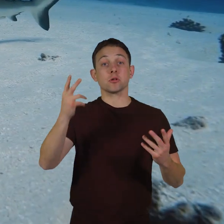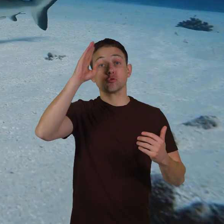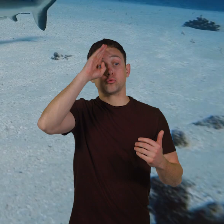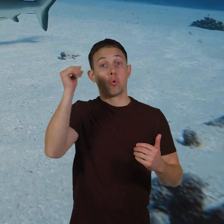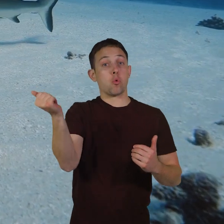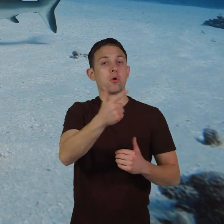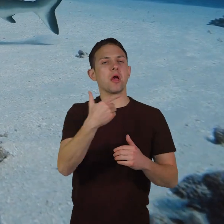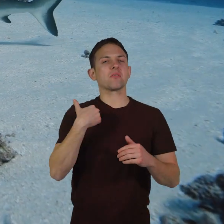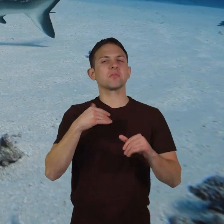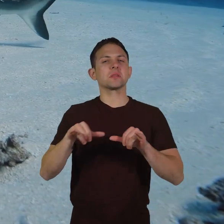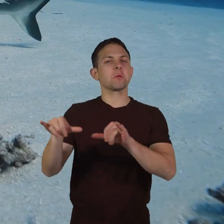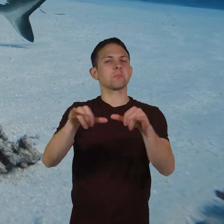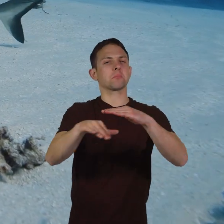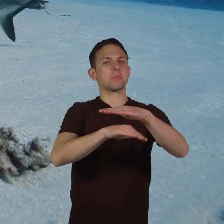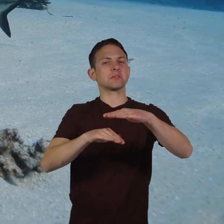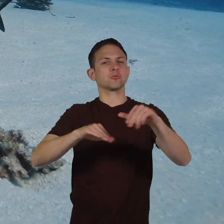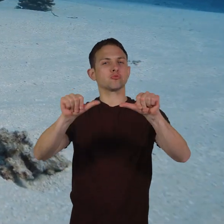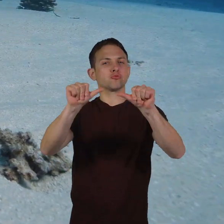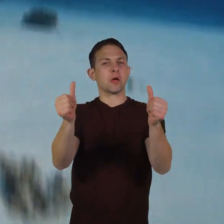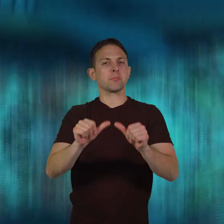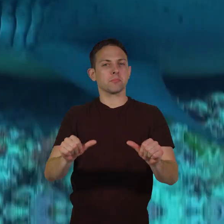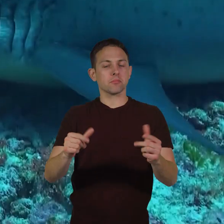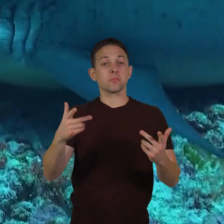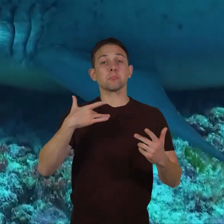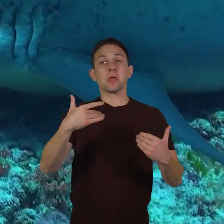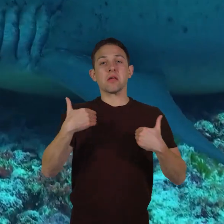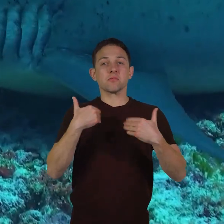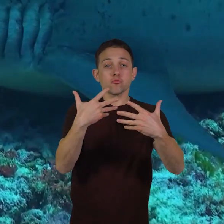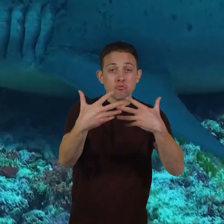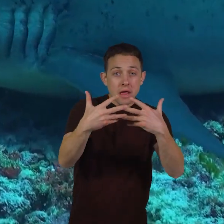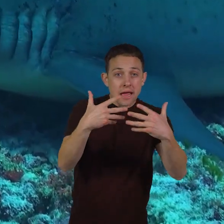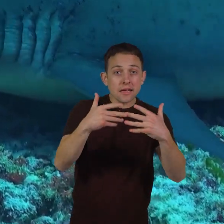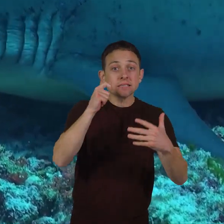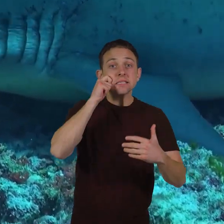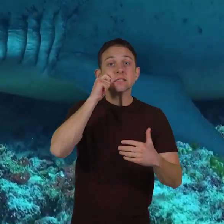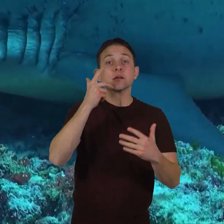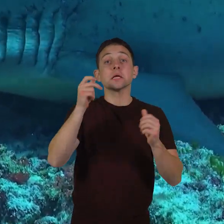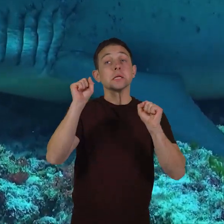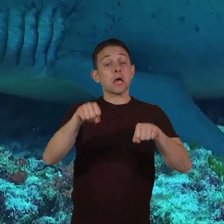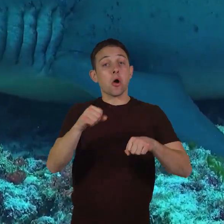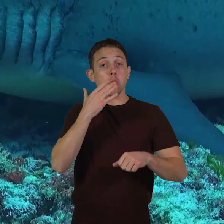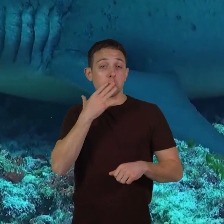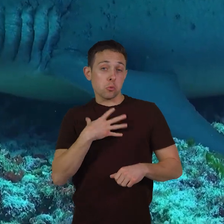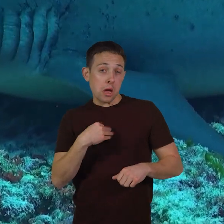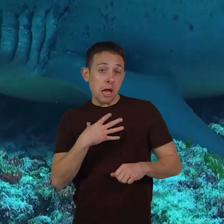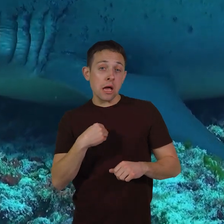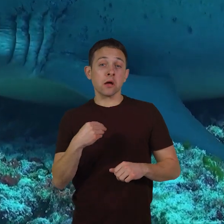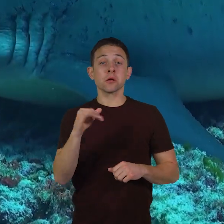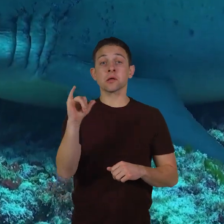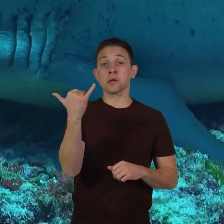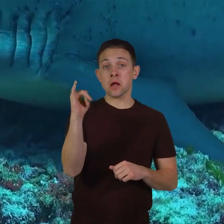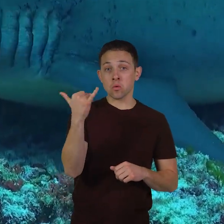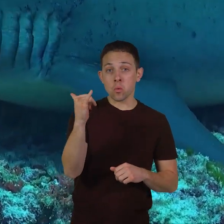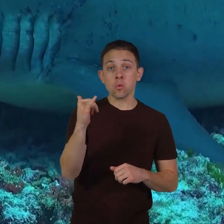all sharks have the same basic shape. They usually have grey skin but can also be cream, yellow,